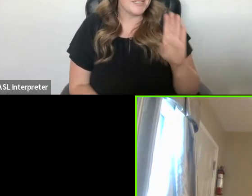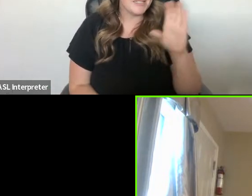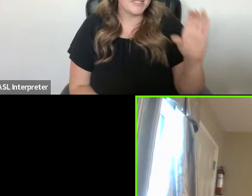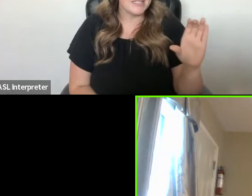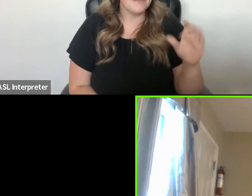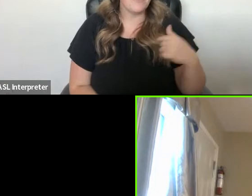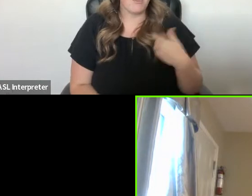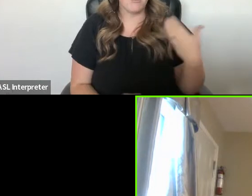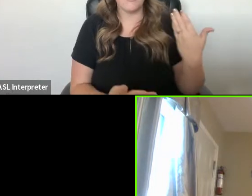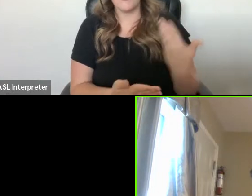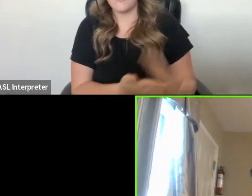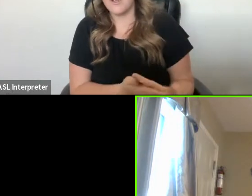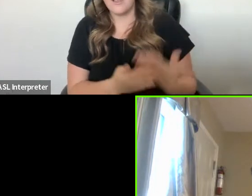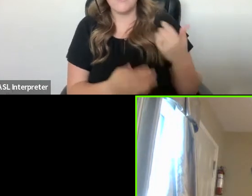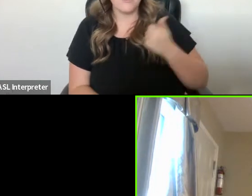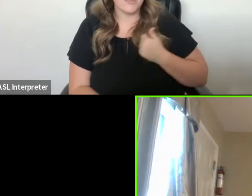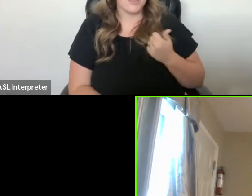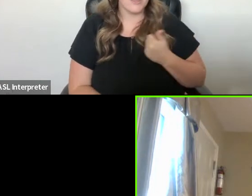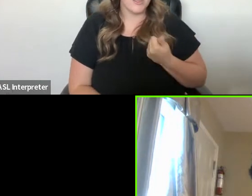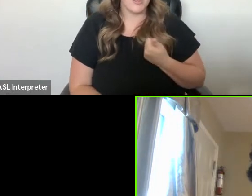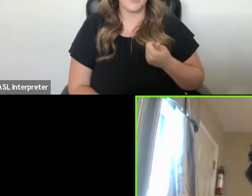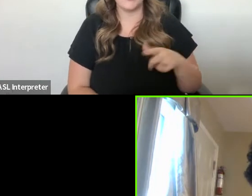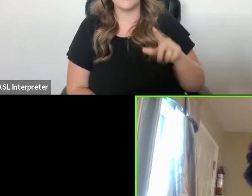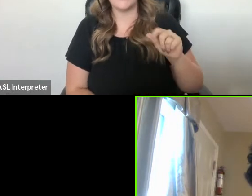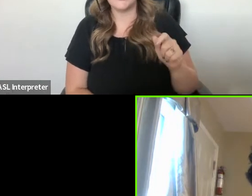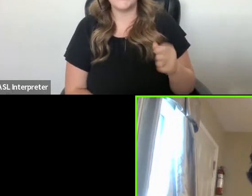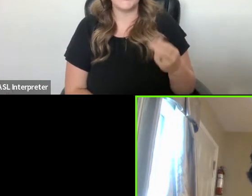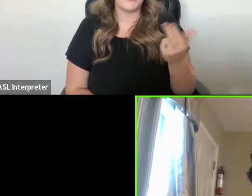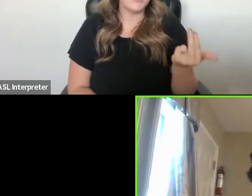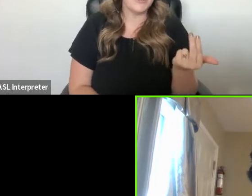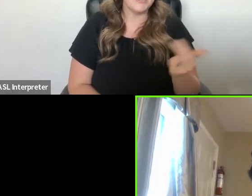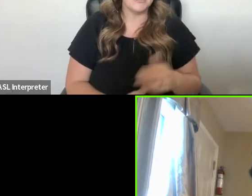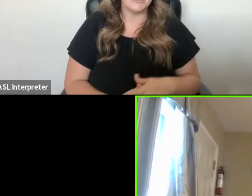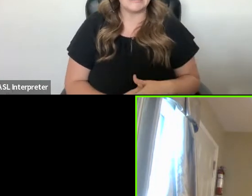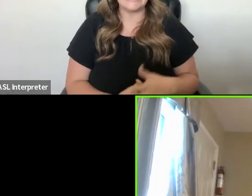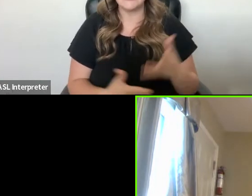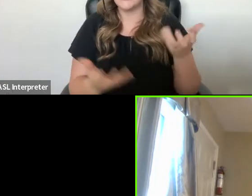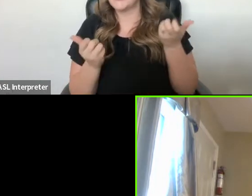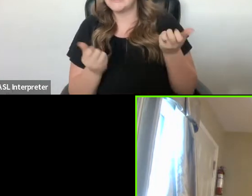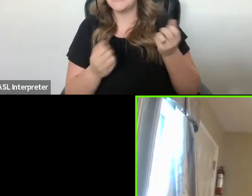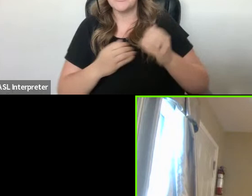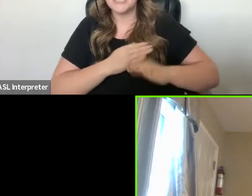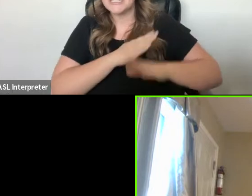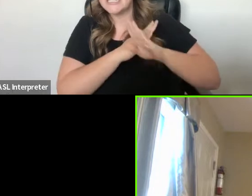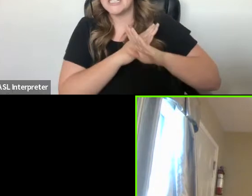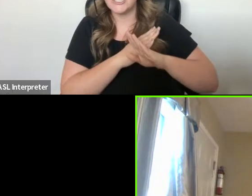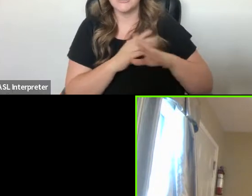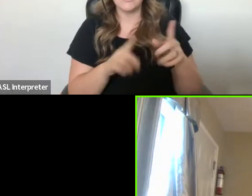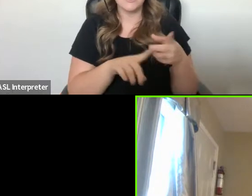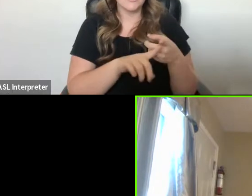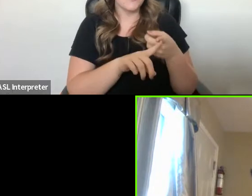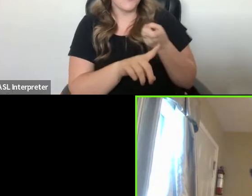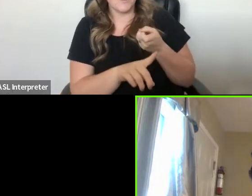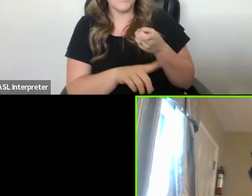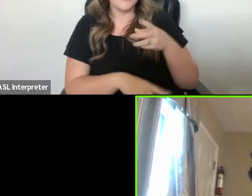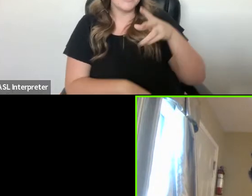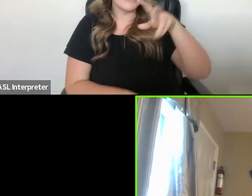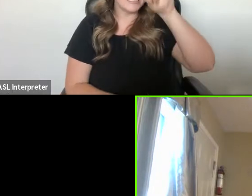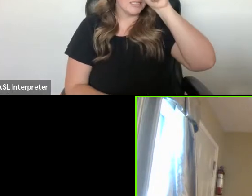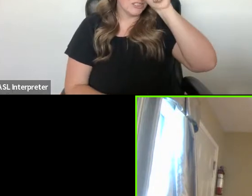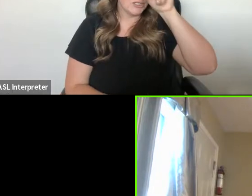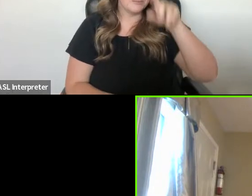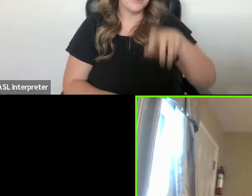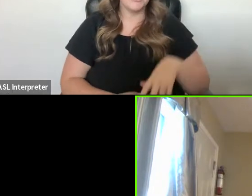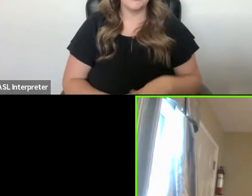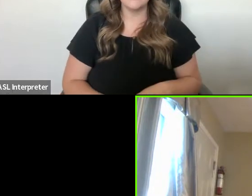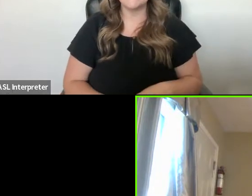Canada in 2017 to seek refugee protection. I fled from Egypt because as